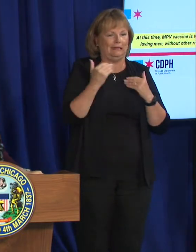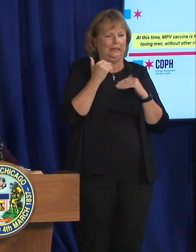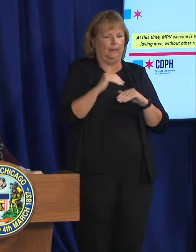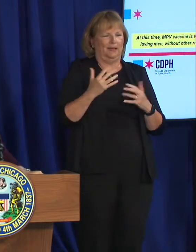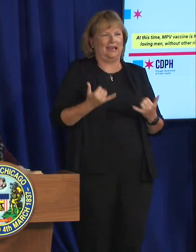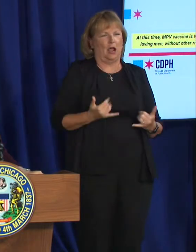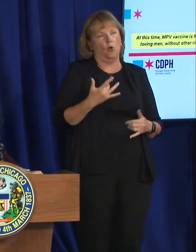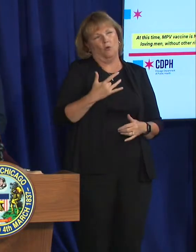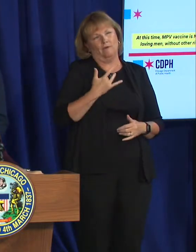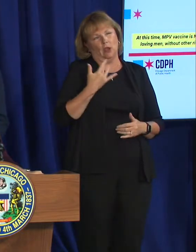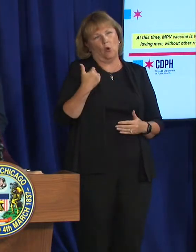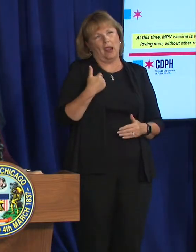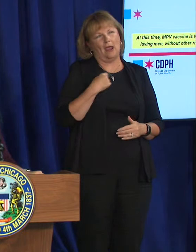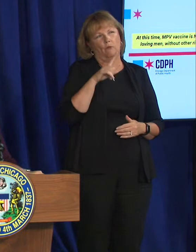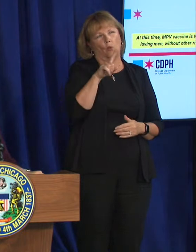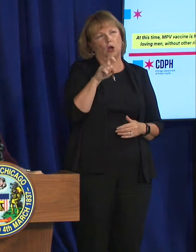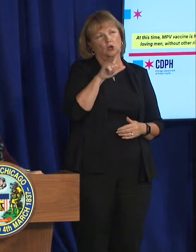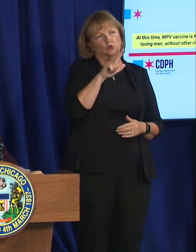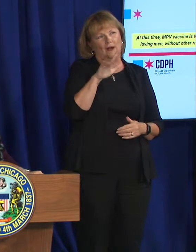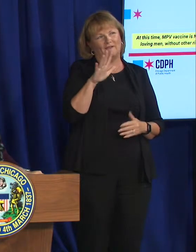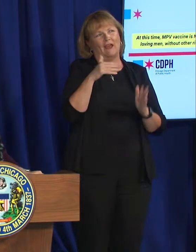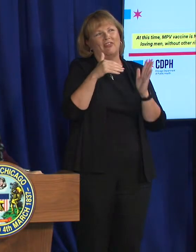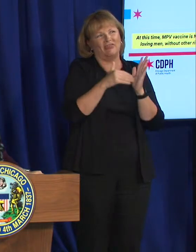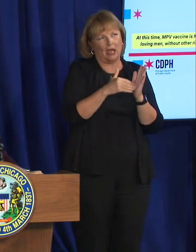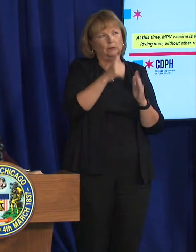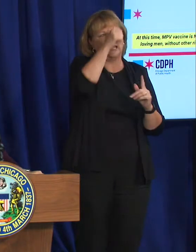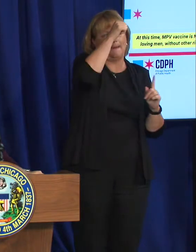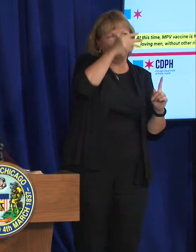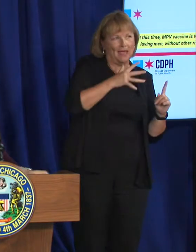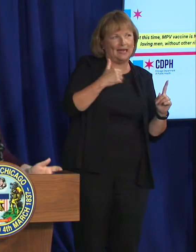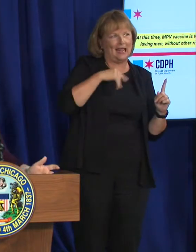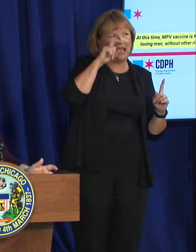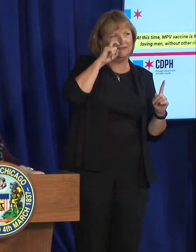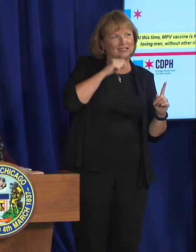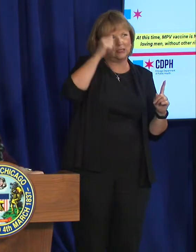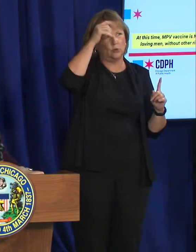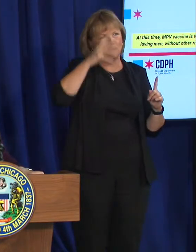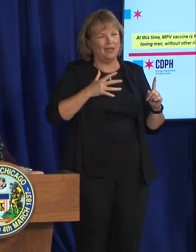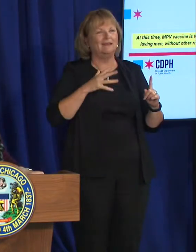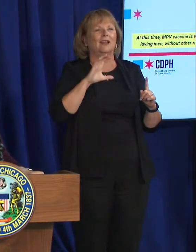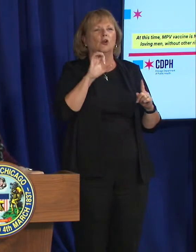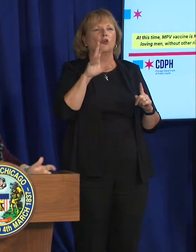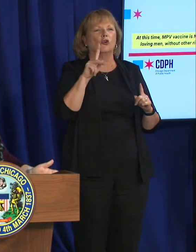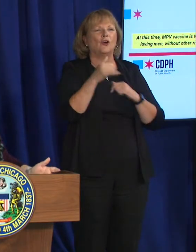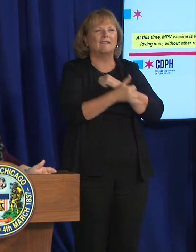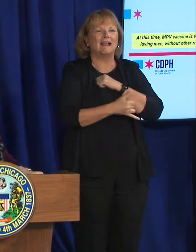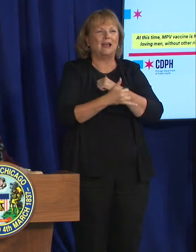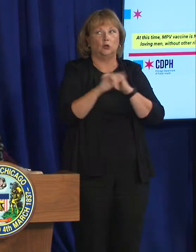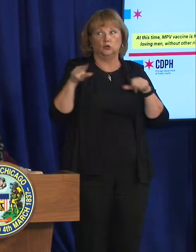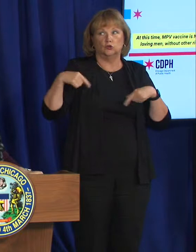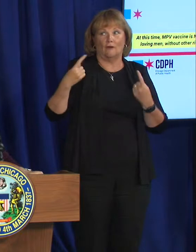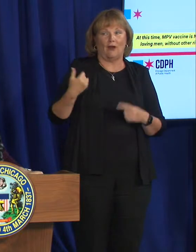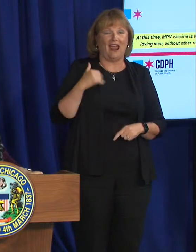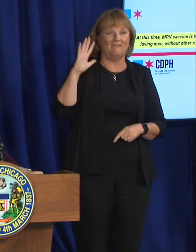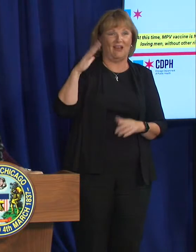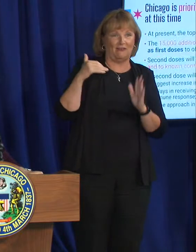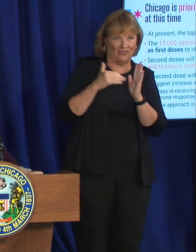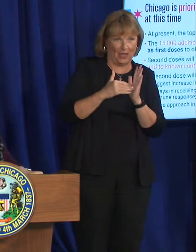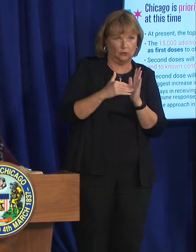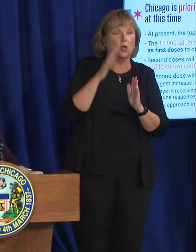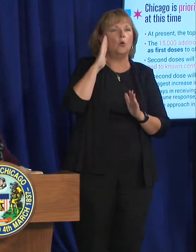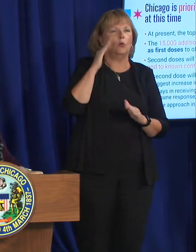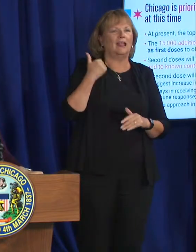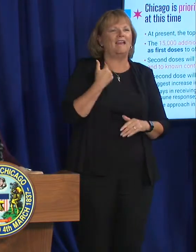that we have about 125,000 men who have sex with men in Cook County. We've received 5,000 vaccines to date, 15,000 more coming.